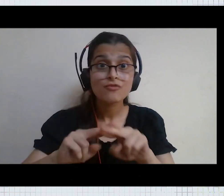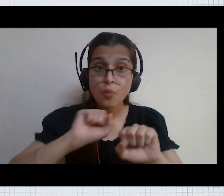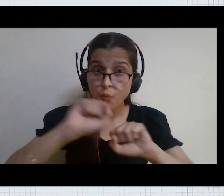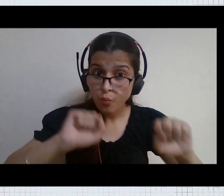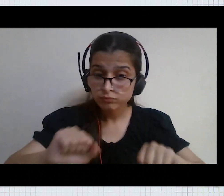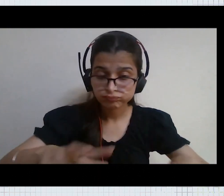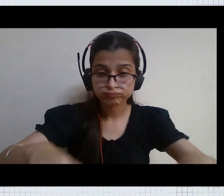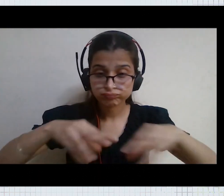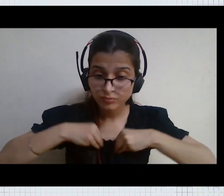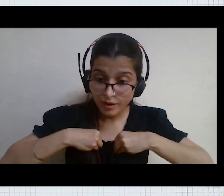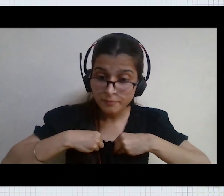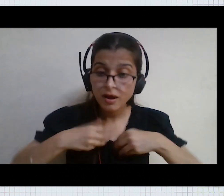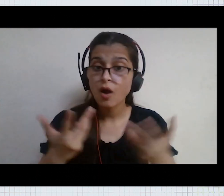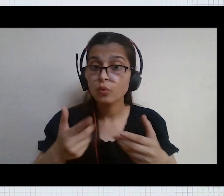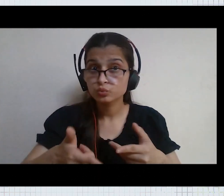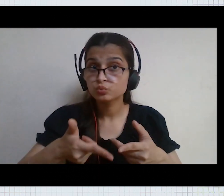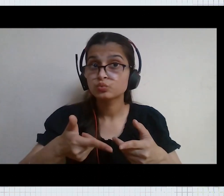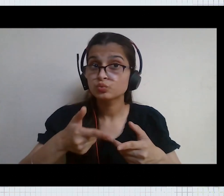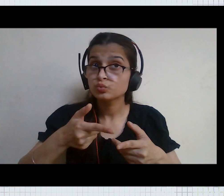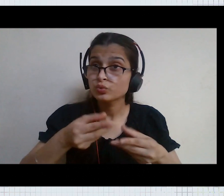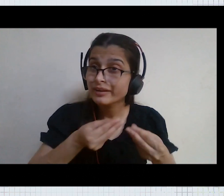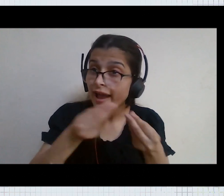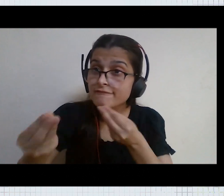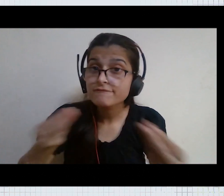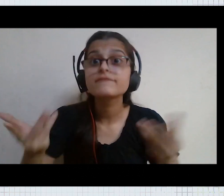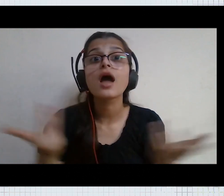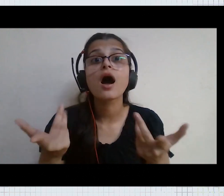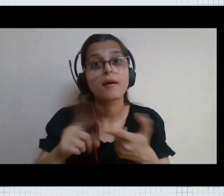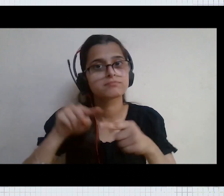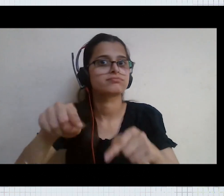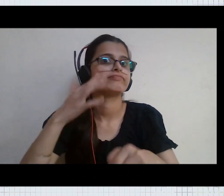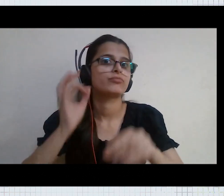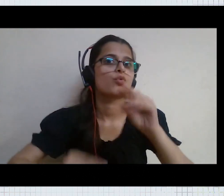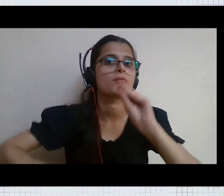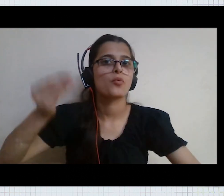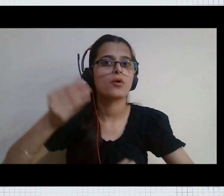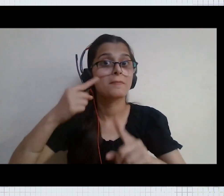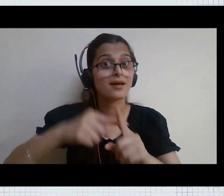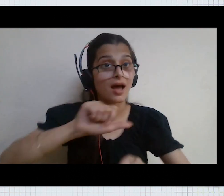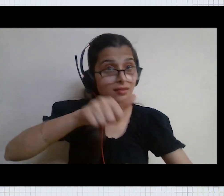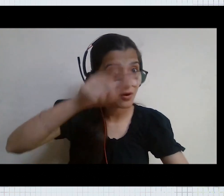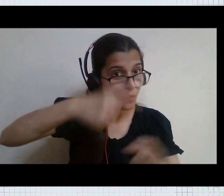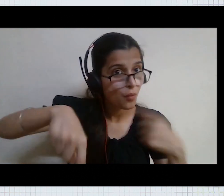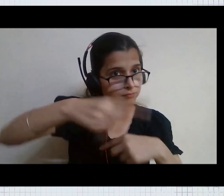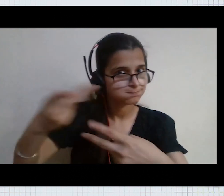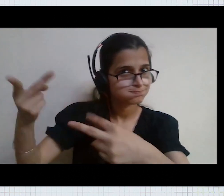you will get acceptance of this world only for what you give back to this world what you give back to others